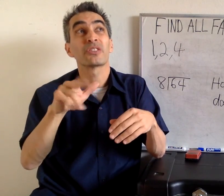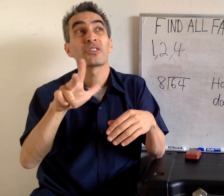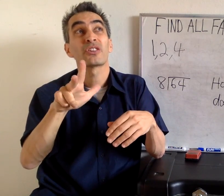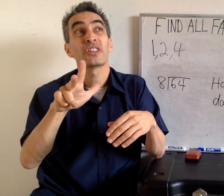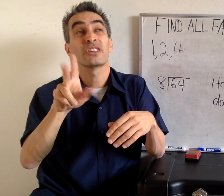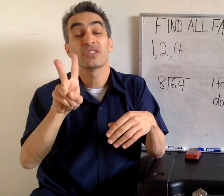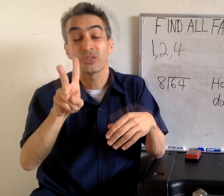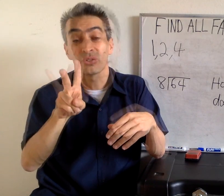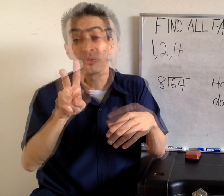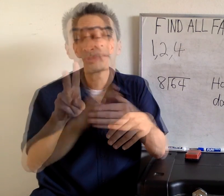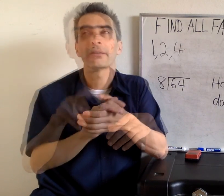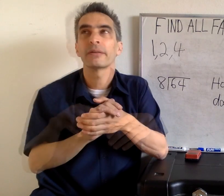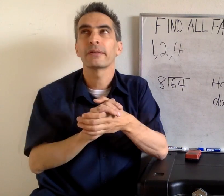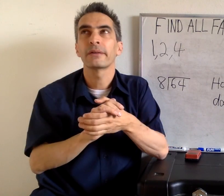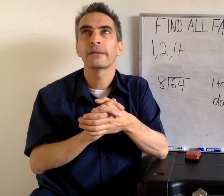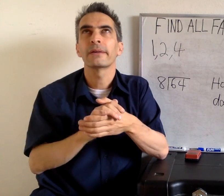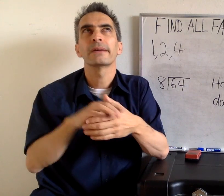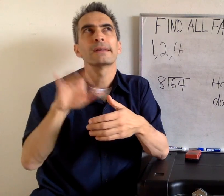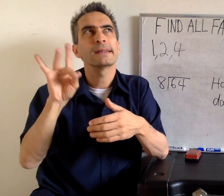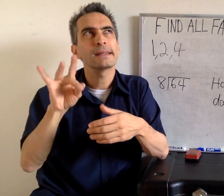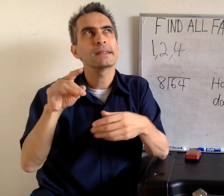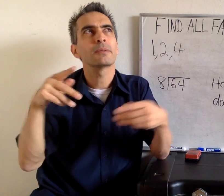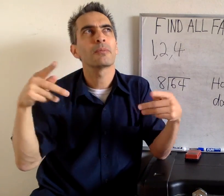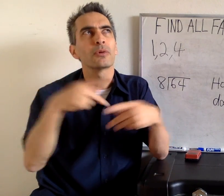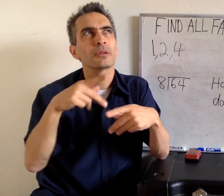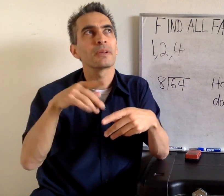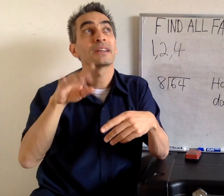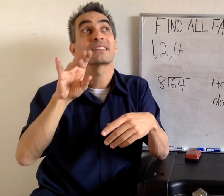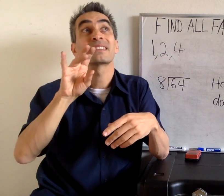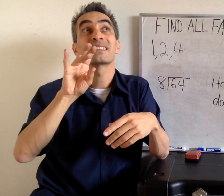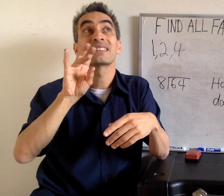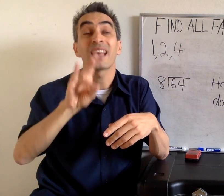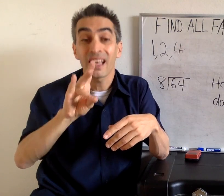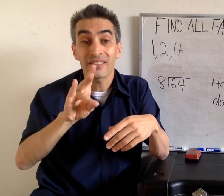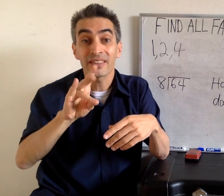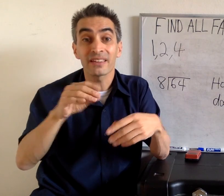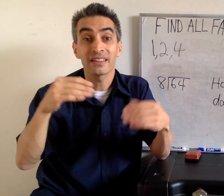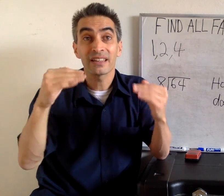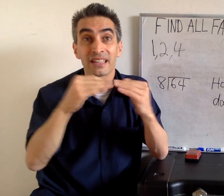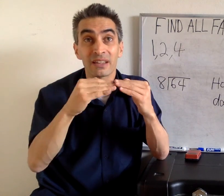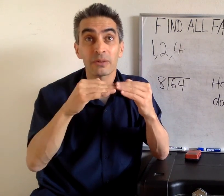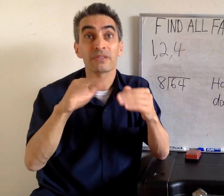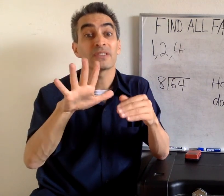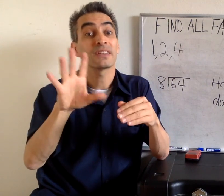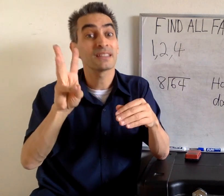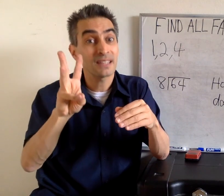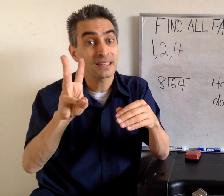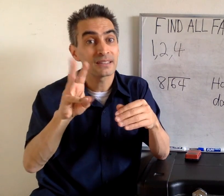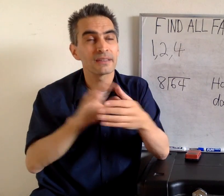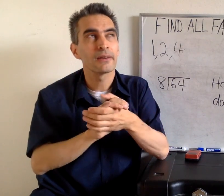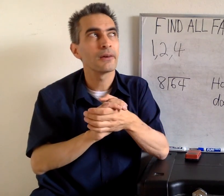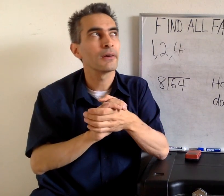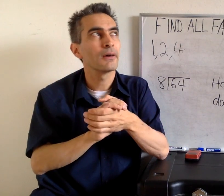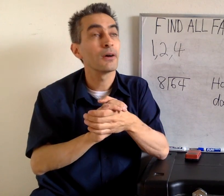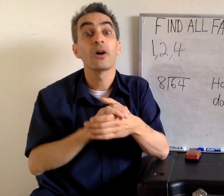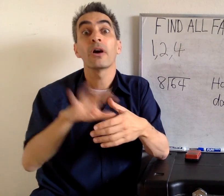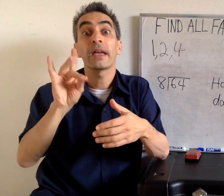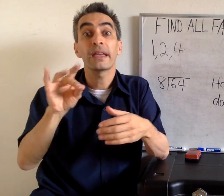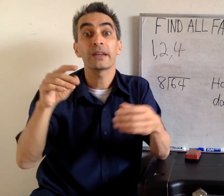32. 8 times 7 equals 56. 6. Oh, 8